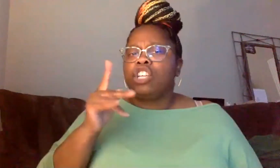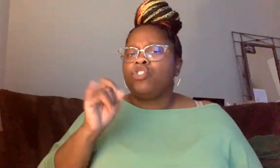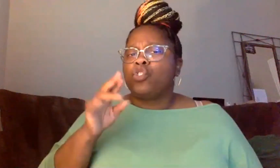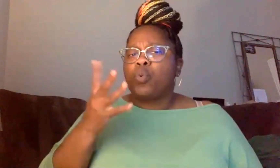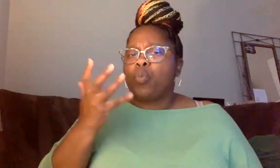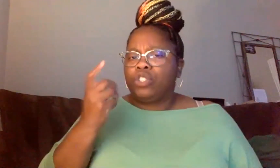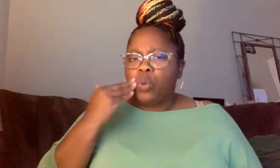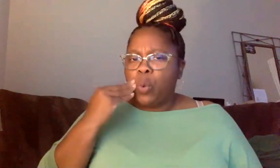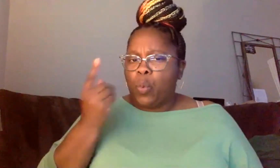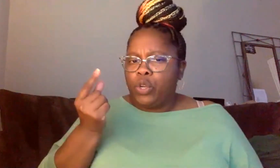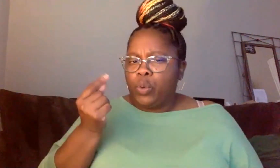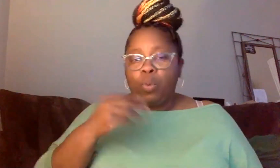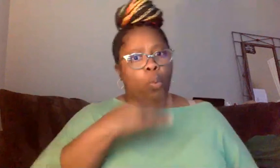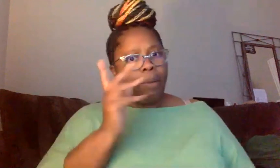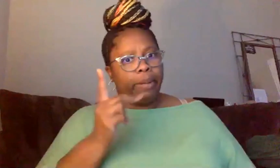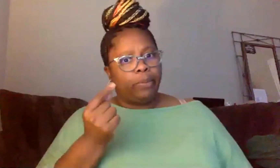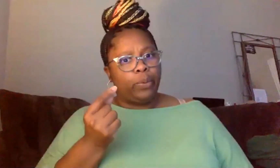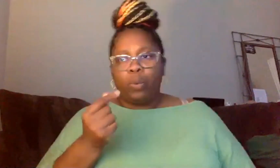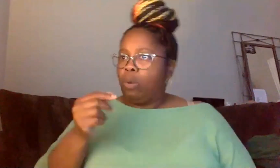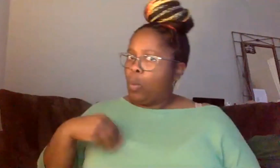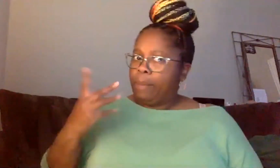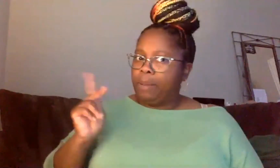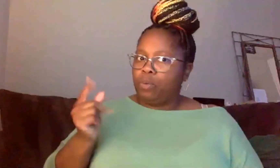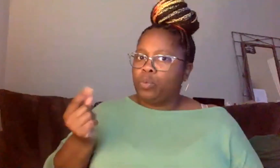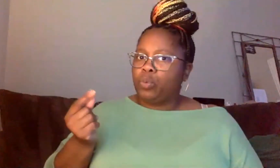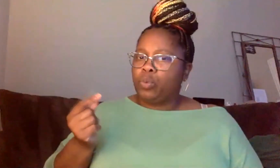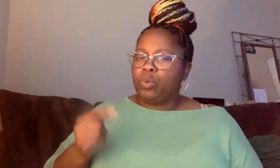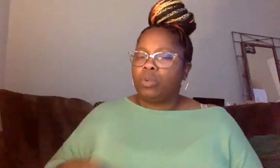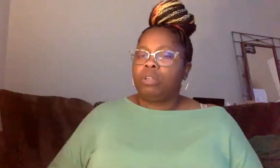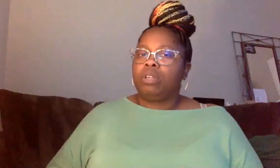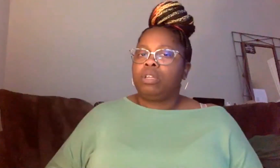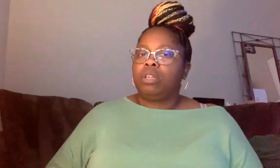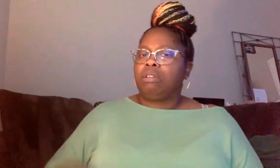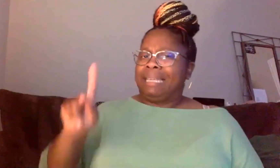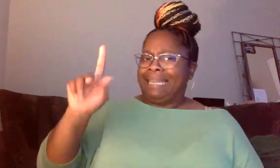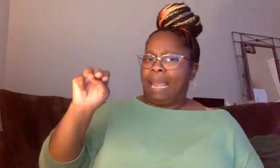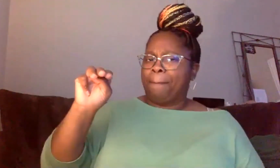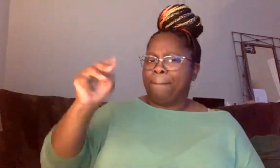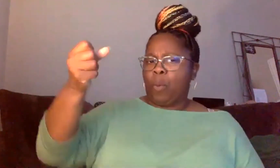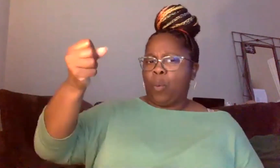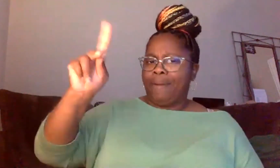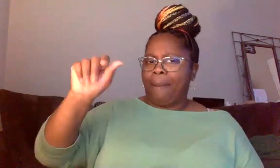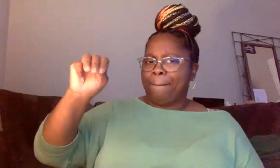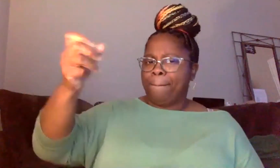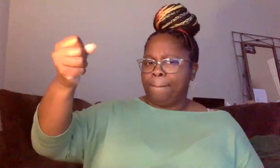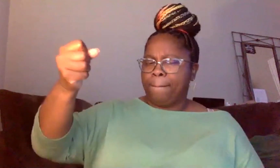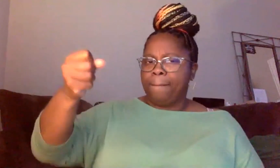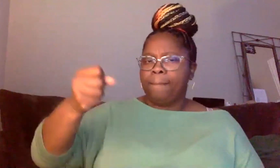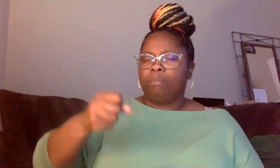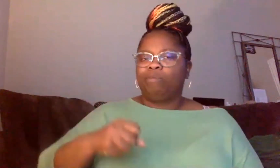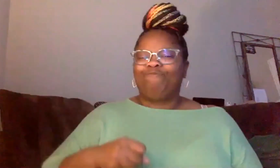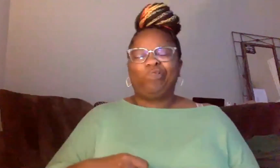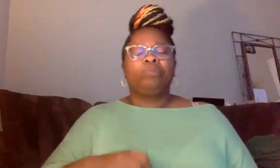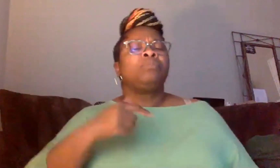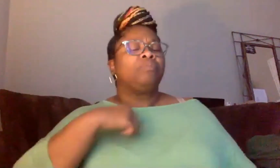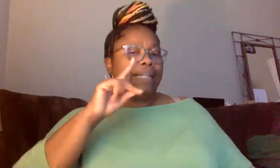do. What can white people do? What can white people do? Right, right. Cameron, we'll, we'll get back to you. Don't, don't go away. I'm sorry. Yeah, no, I did hear